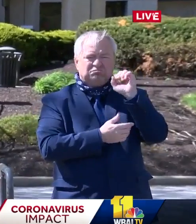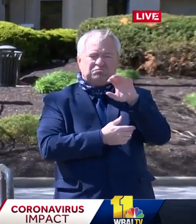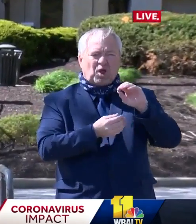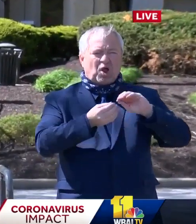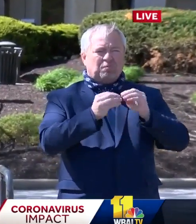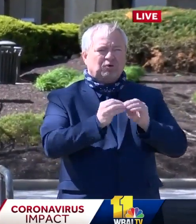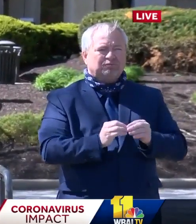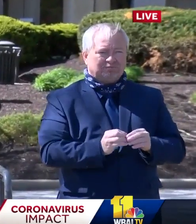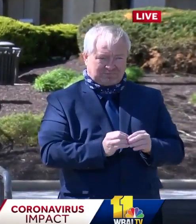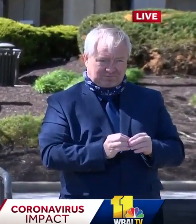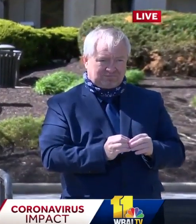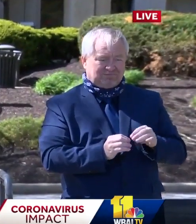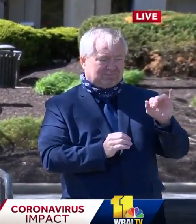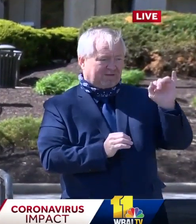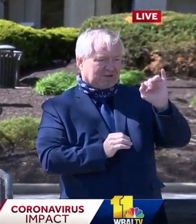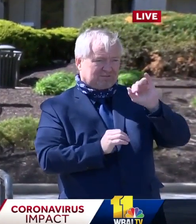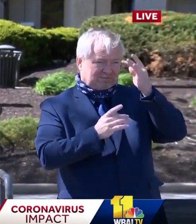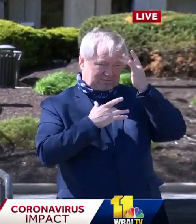Dr.